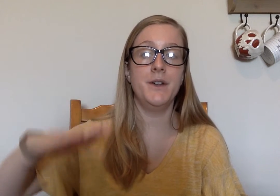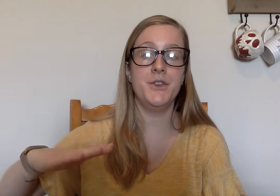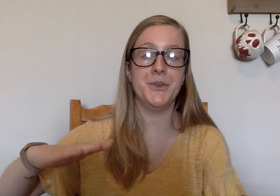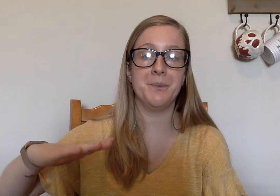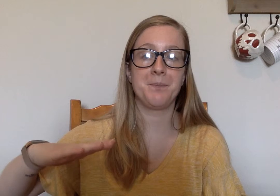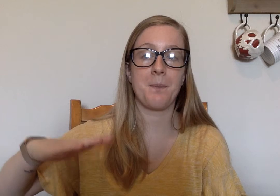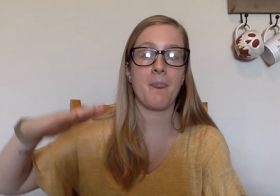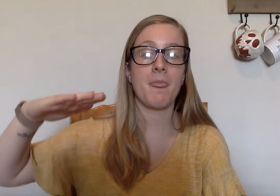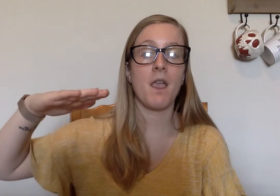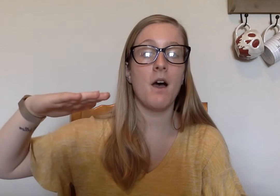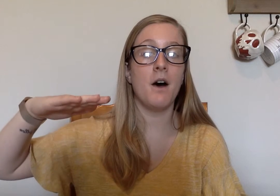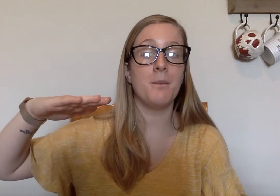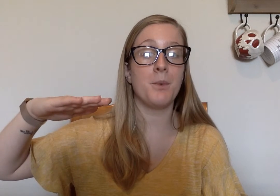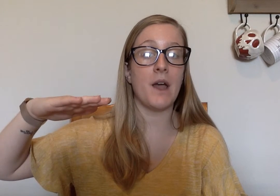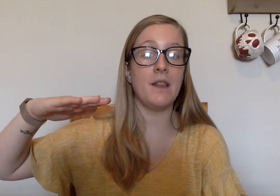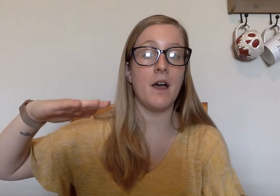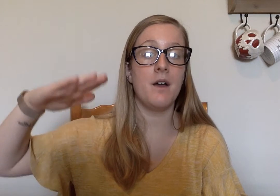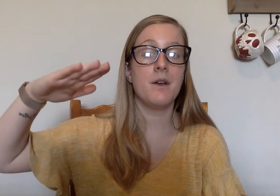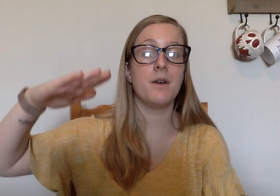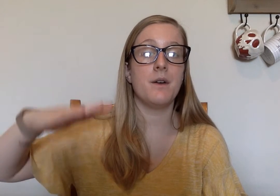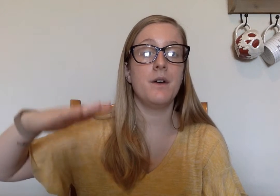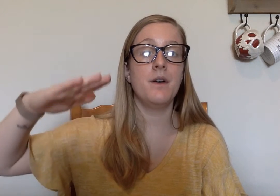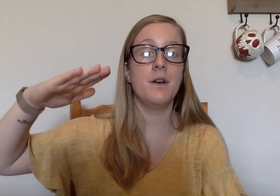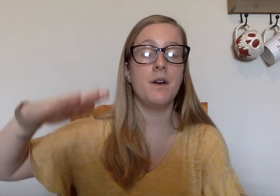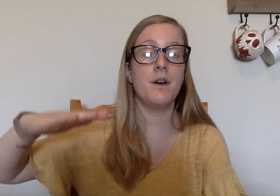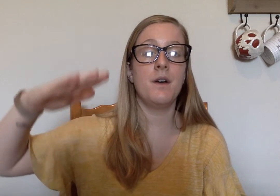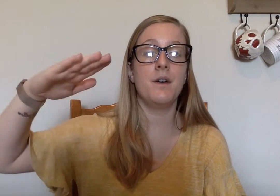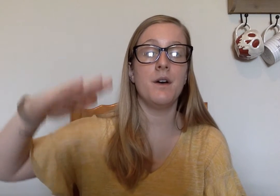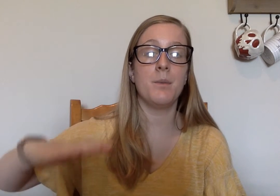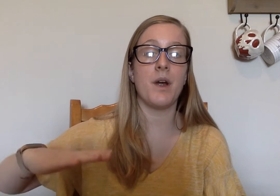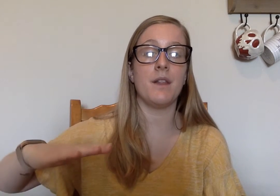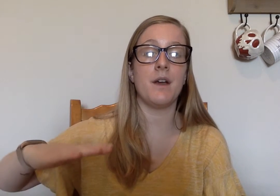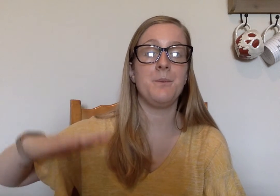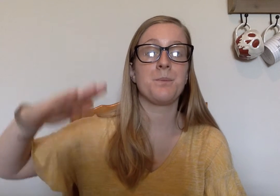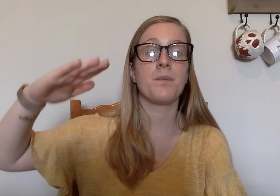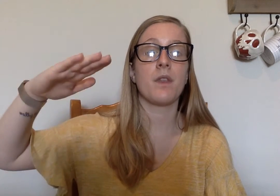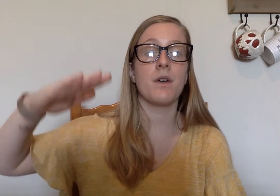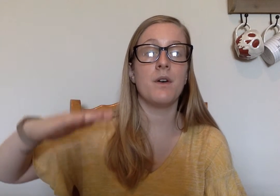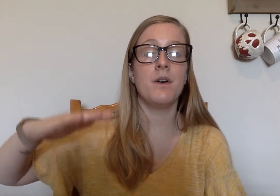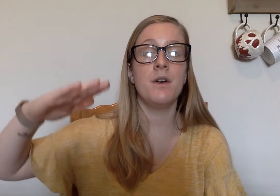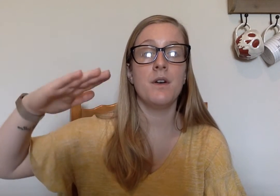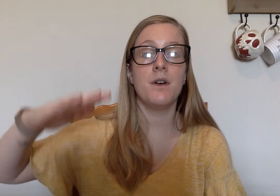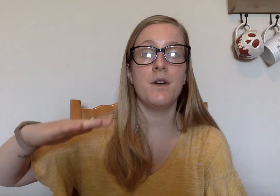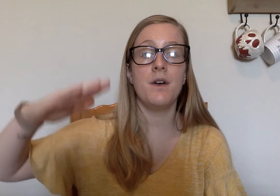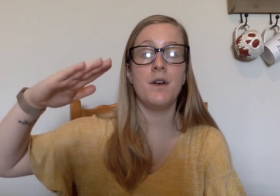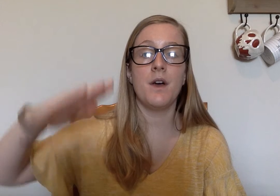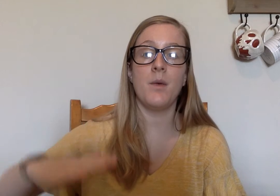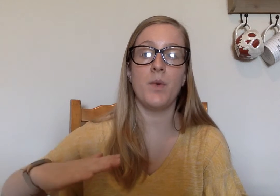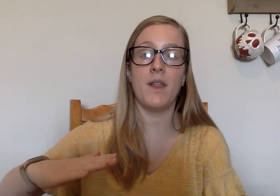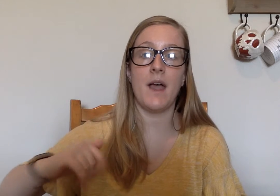undo. Umbrella. Uh, uh, umbrella. Uh, uh, umbrella.